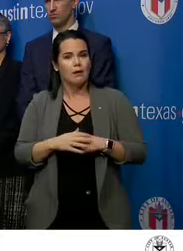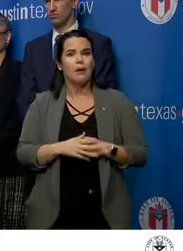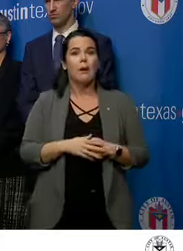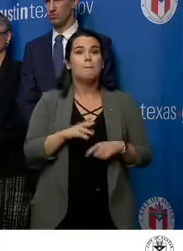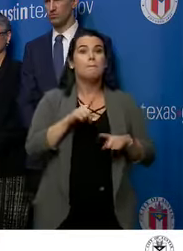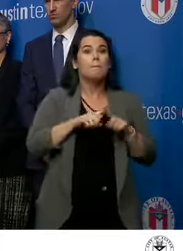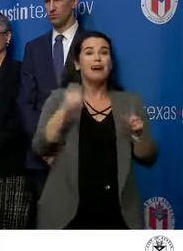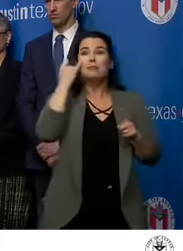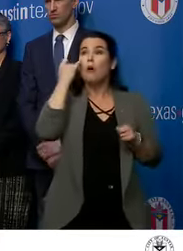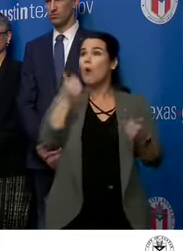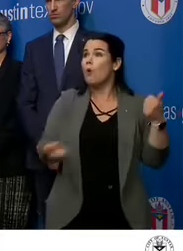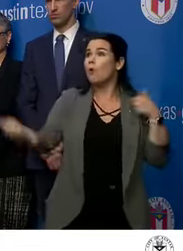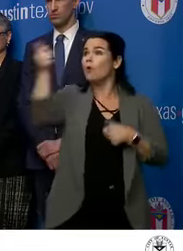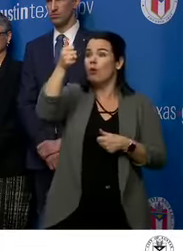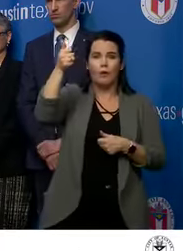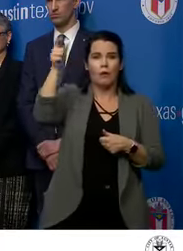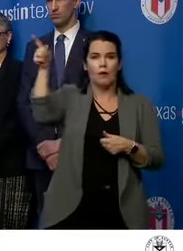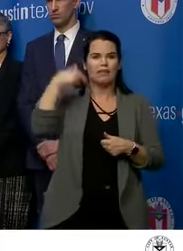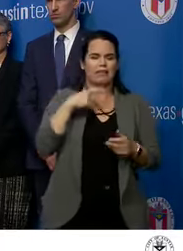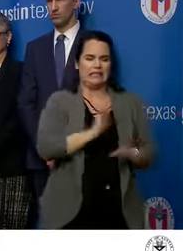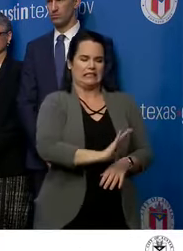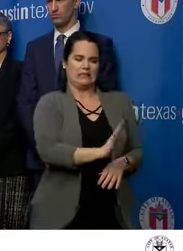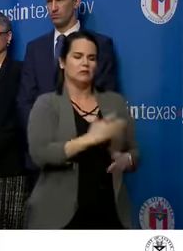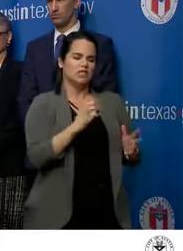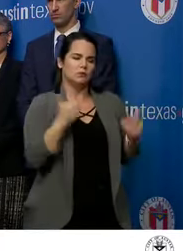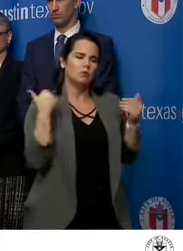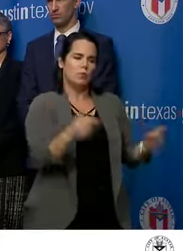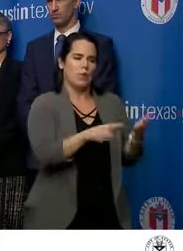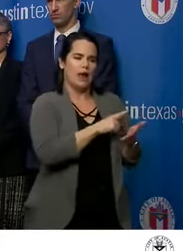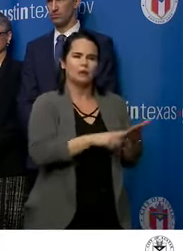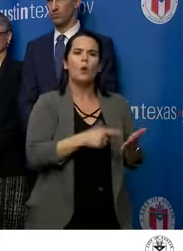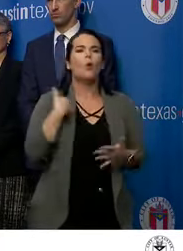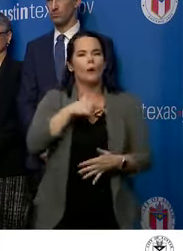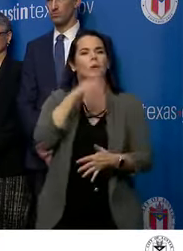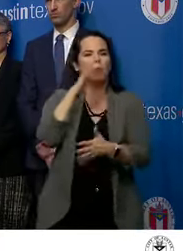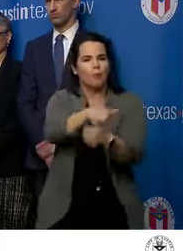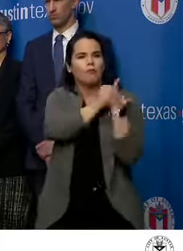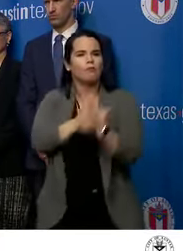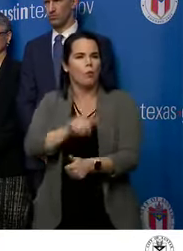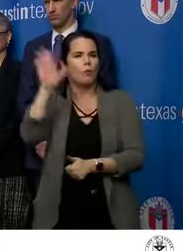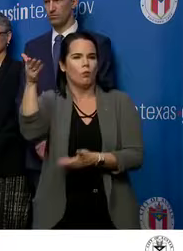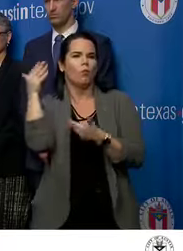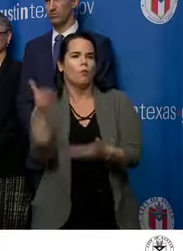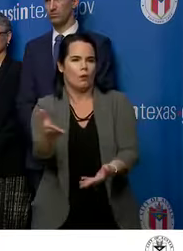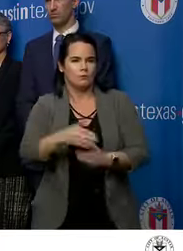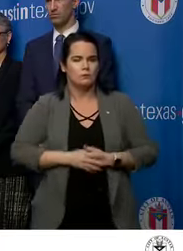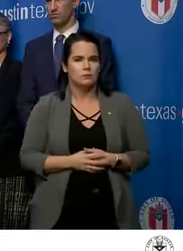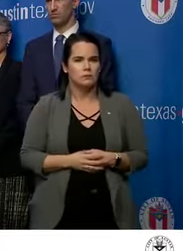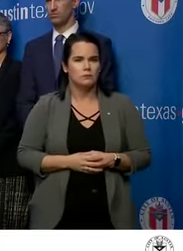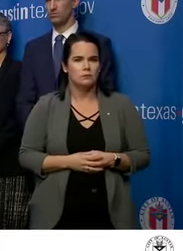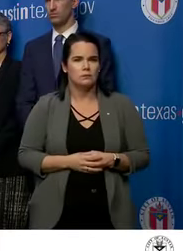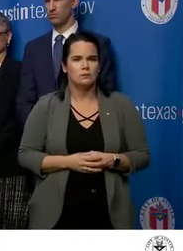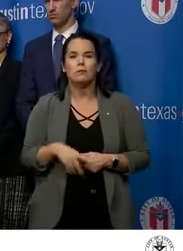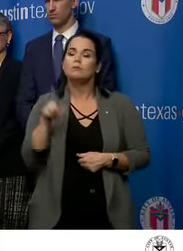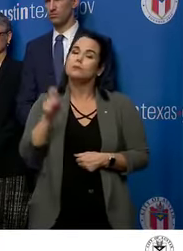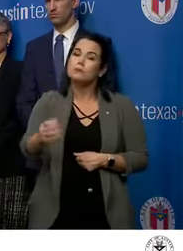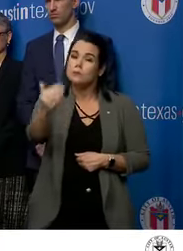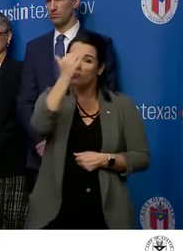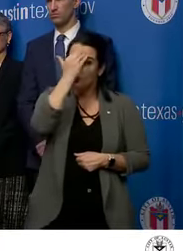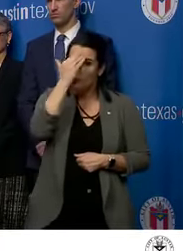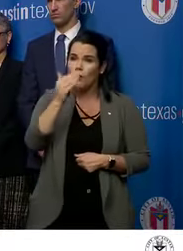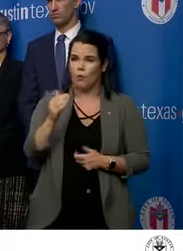implement the recommendation that comes from that panel. Everyone should know that the people involved in that decision